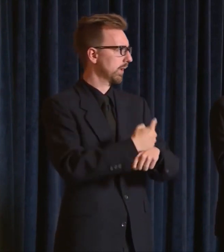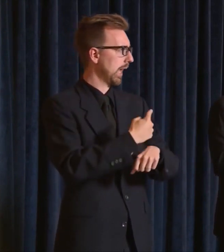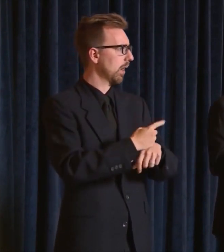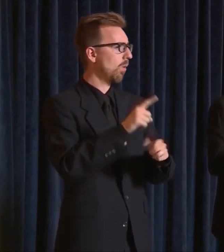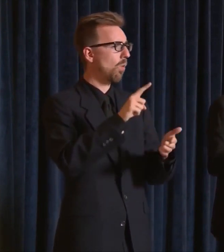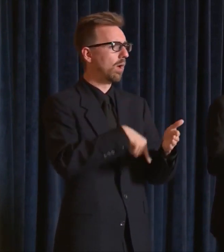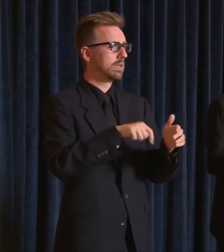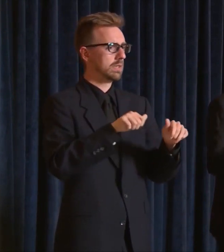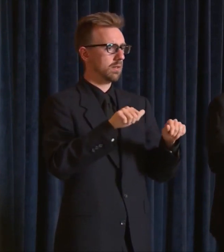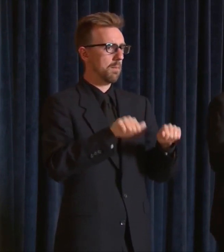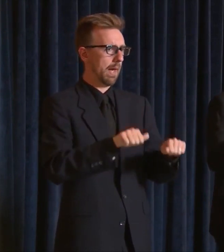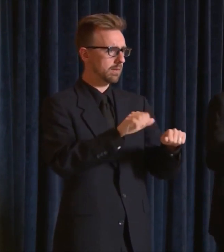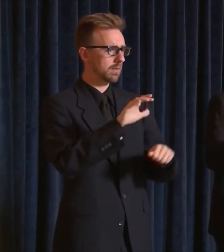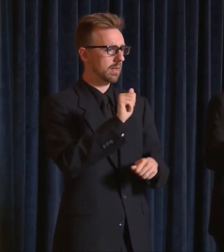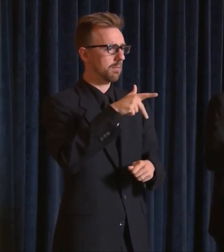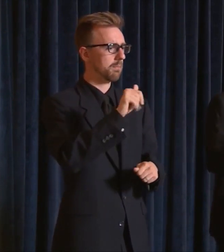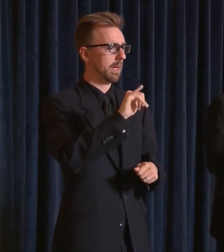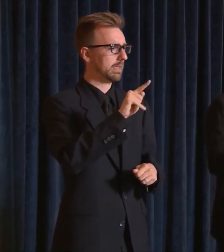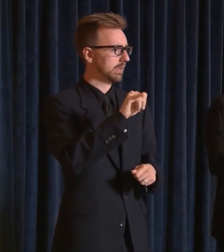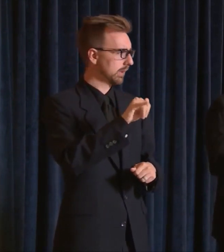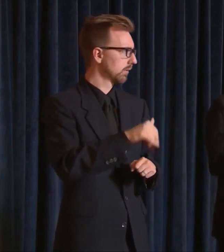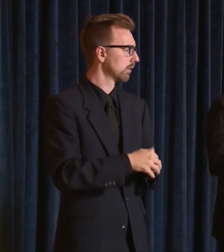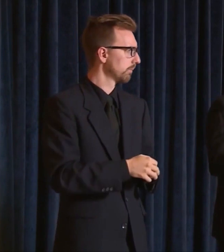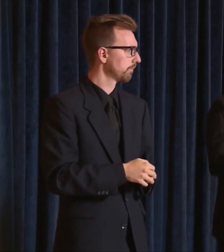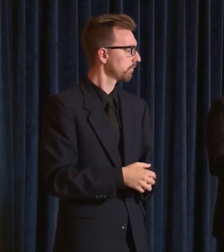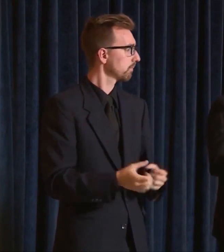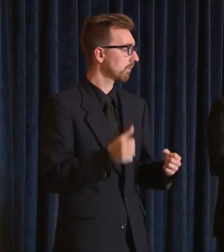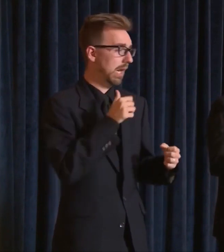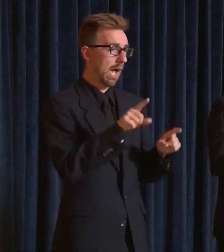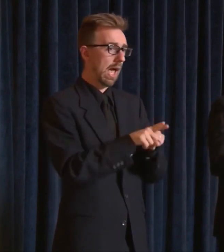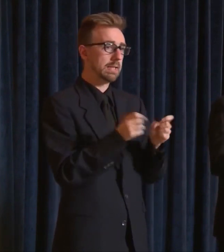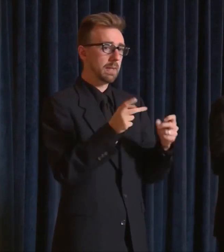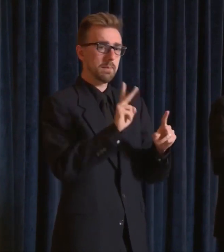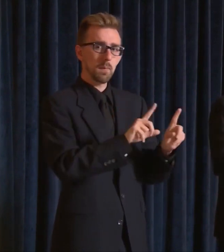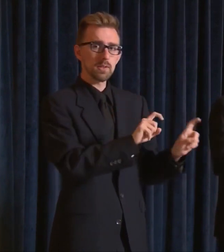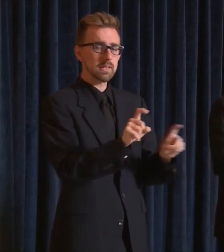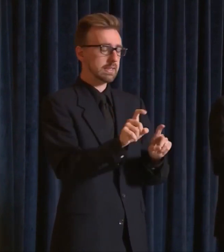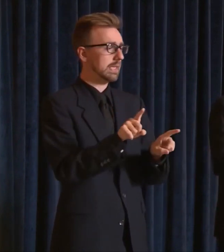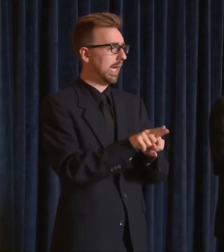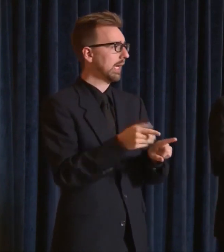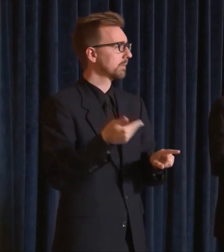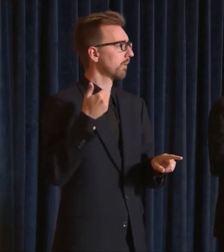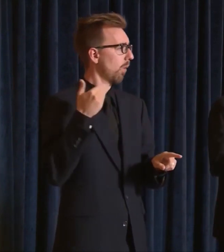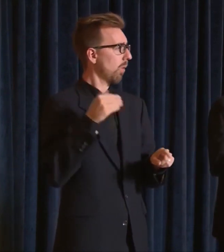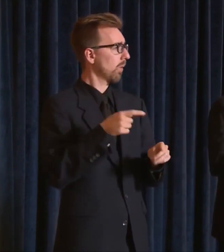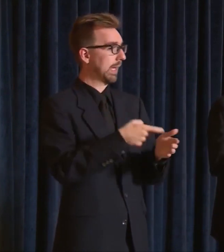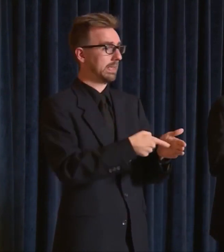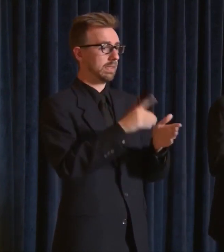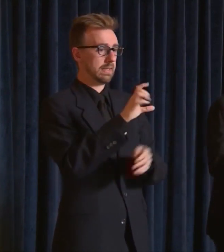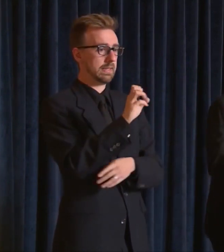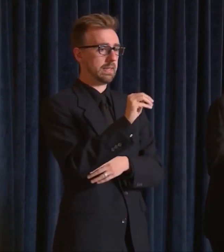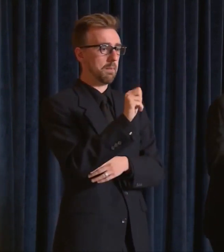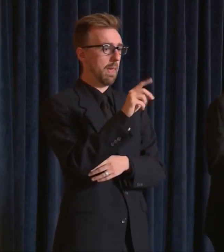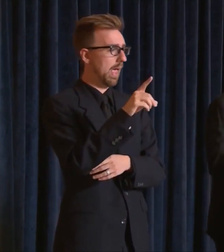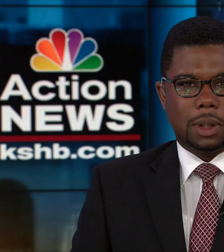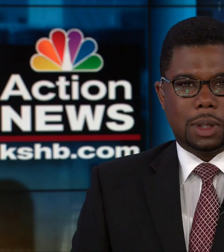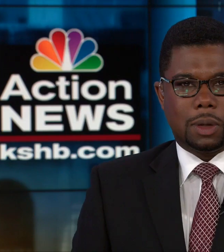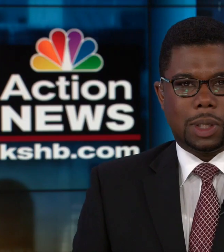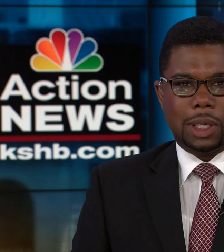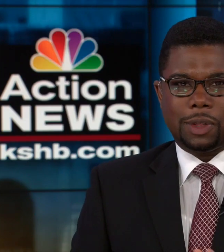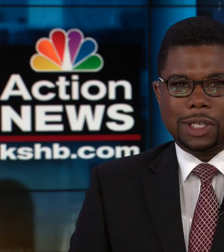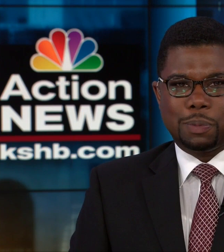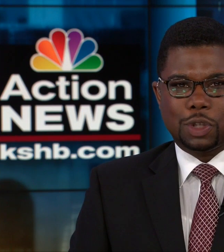What's the capacity? You know, one of the things we're finding out right now, not as many people are being tested as what wanted to be tested once the demand is not there like it once was.